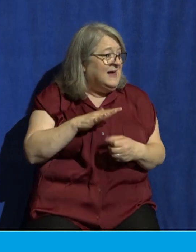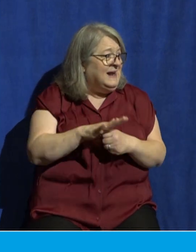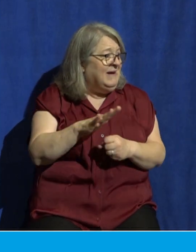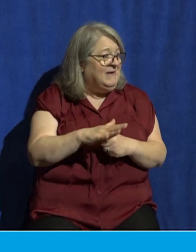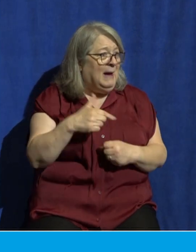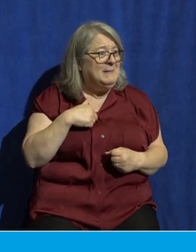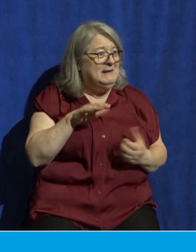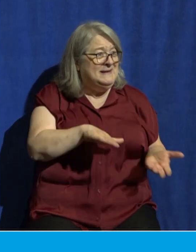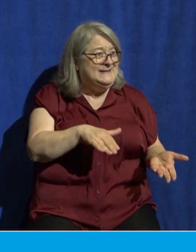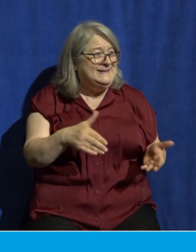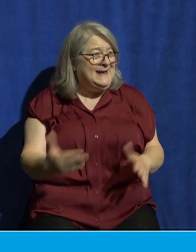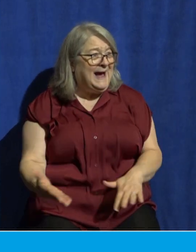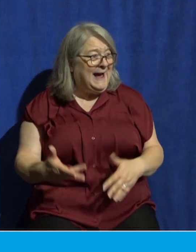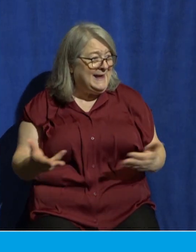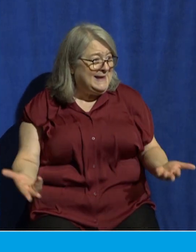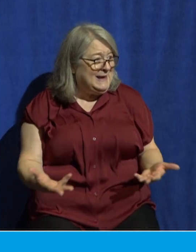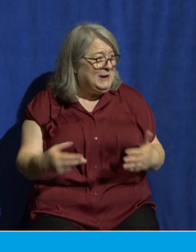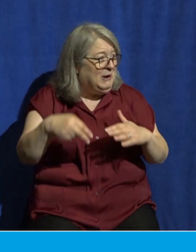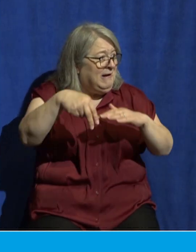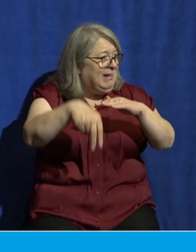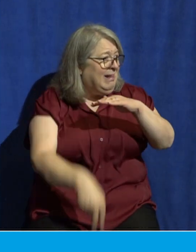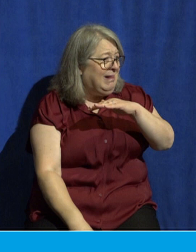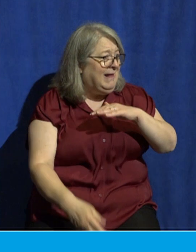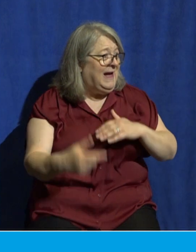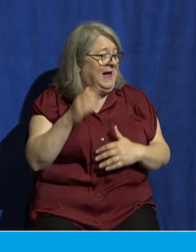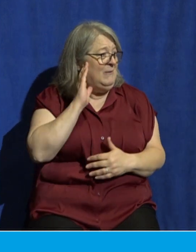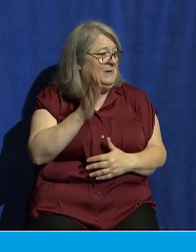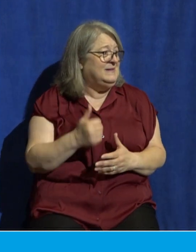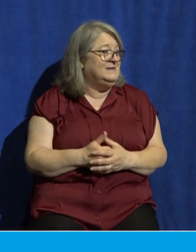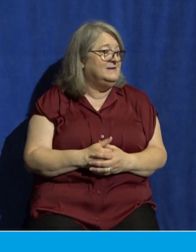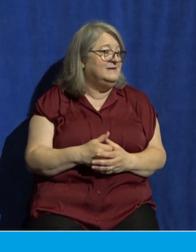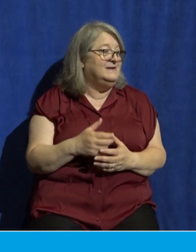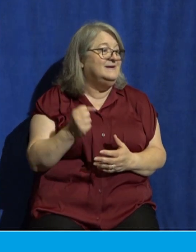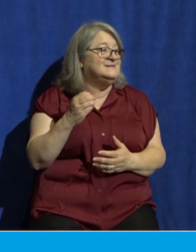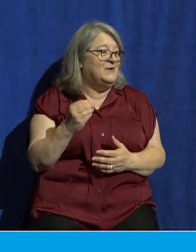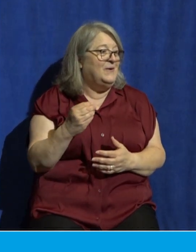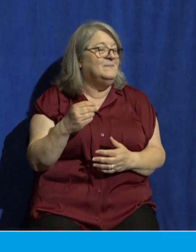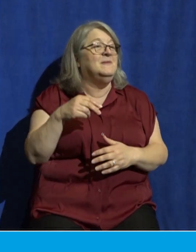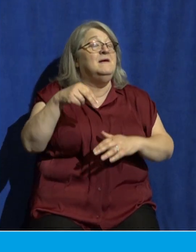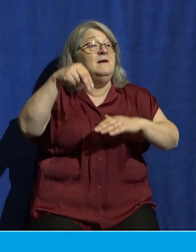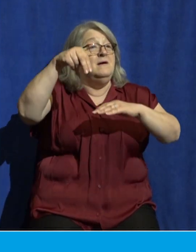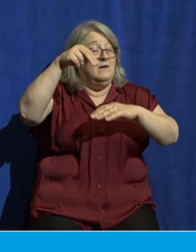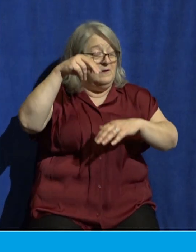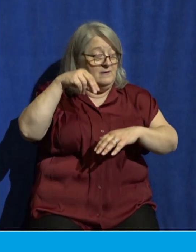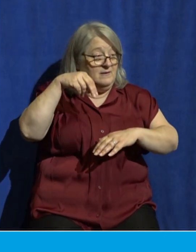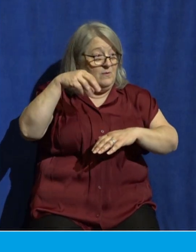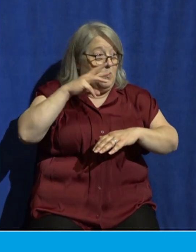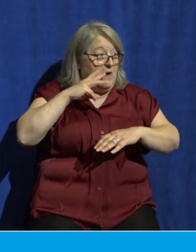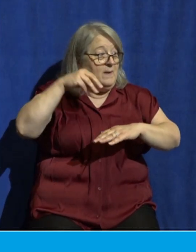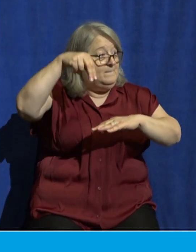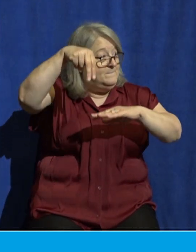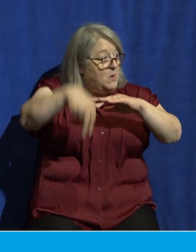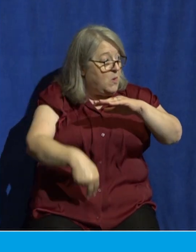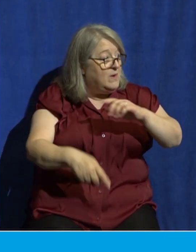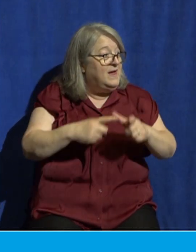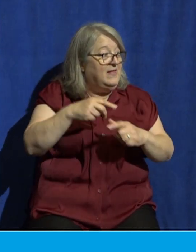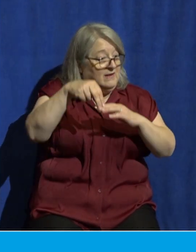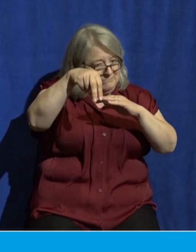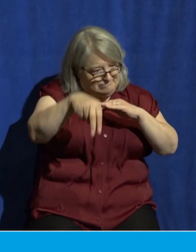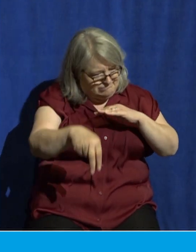I don't know if I'm going to make it out of here. Right? And so I hit the surface. I realized I'm alive and now I'm going deep down and I'm like, I'm going to die.